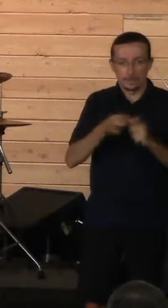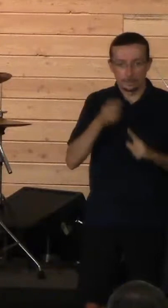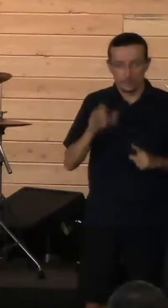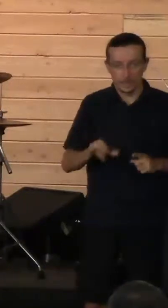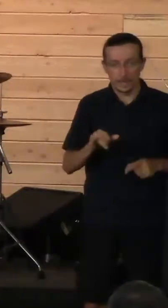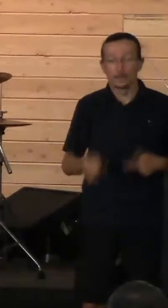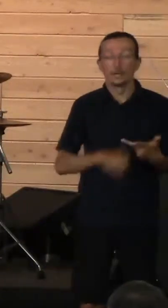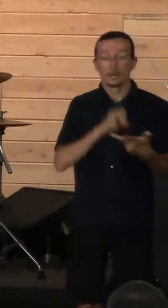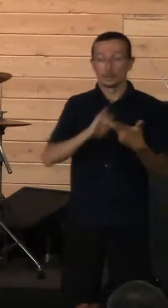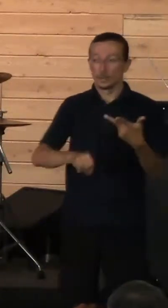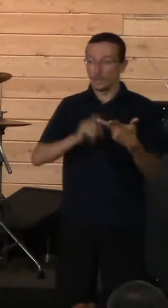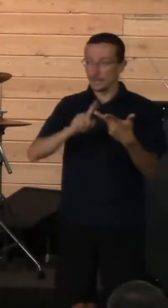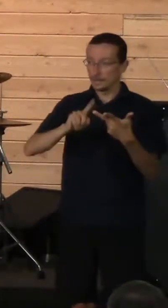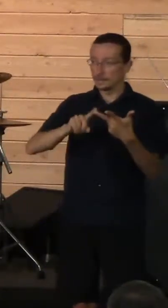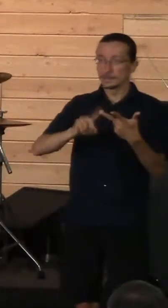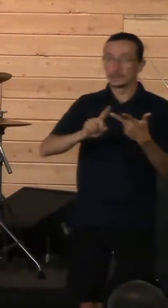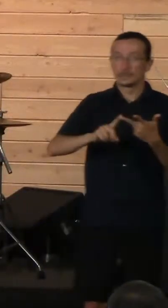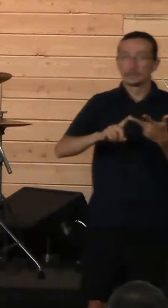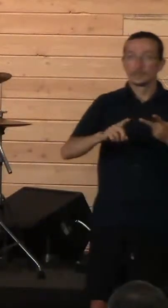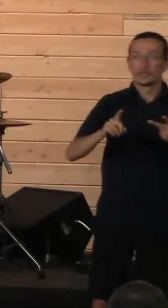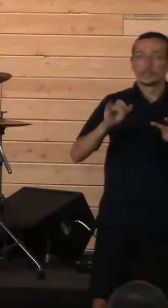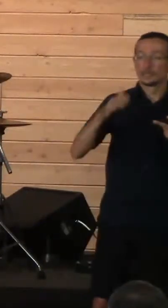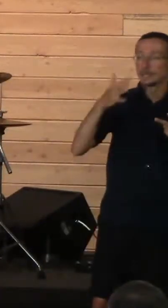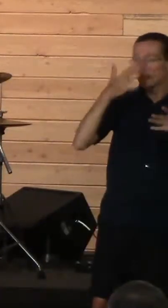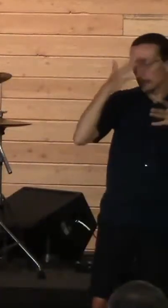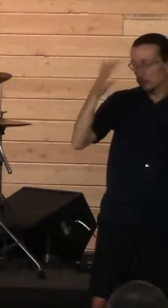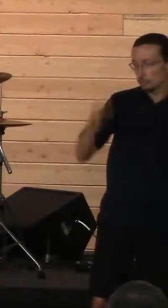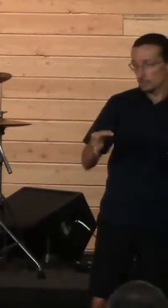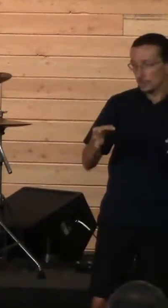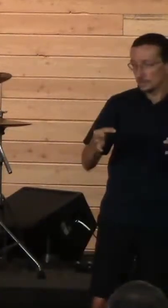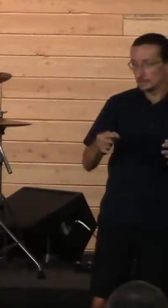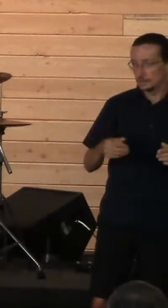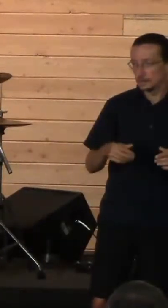And so we have to trust God with the ending.